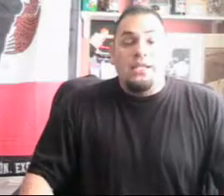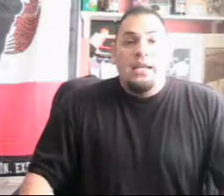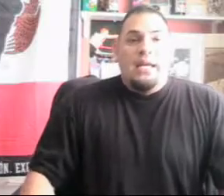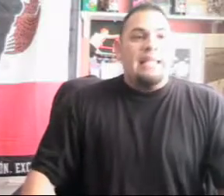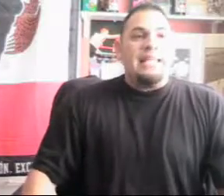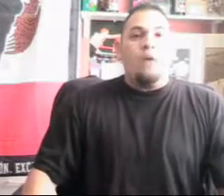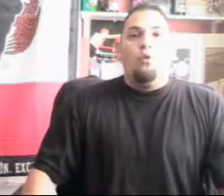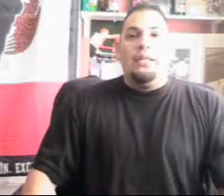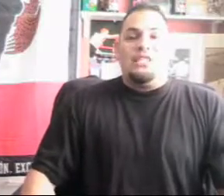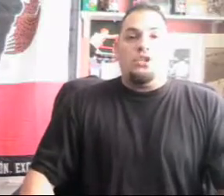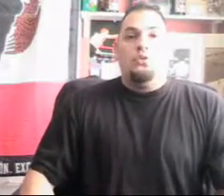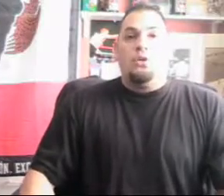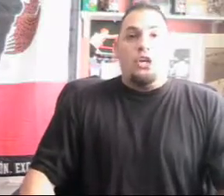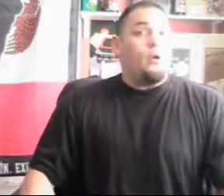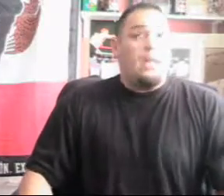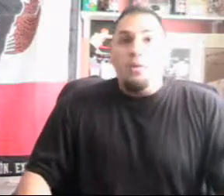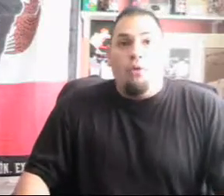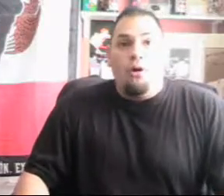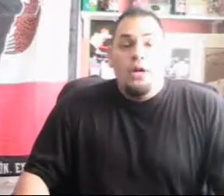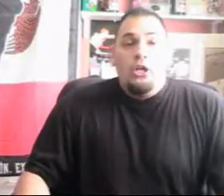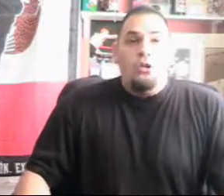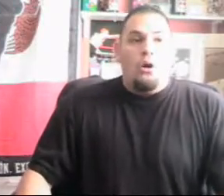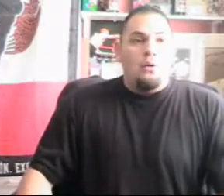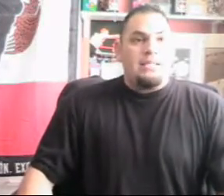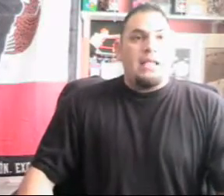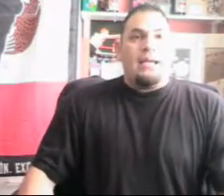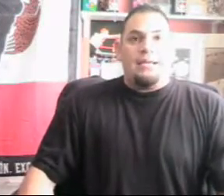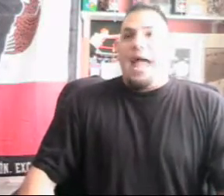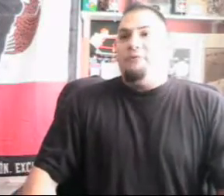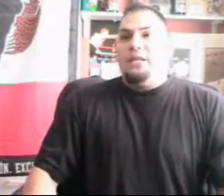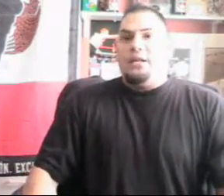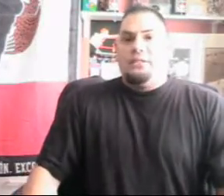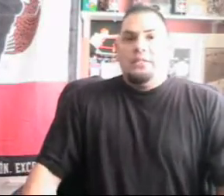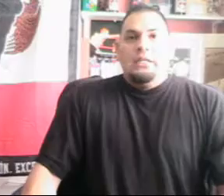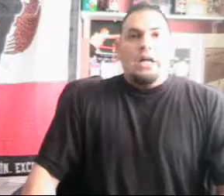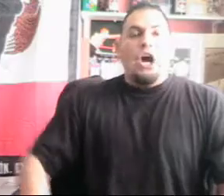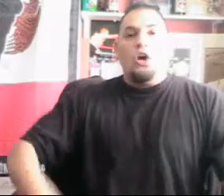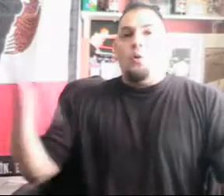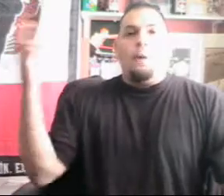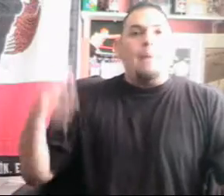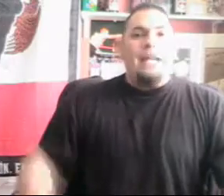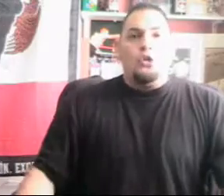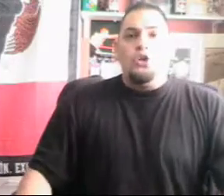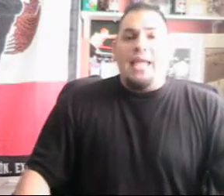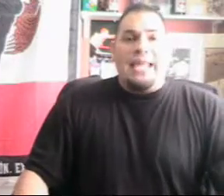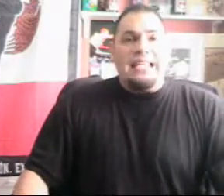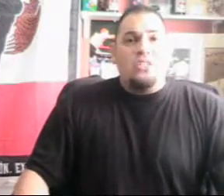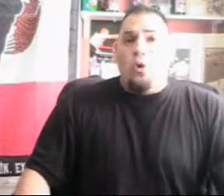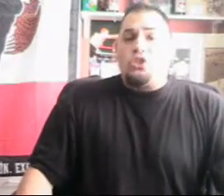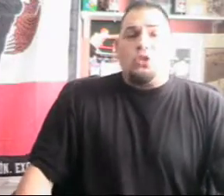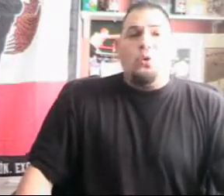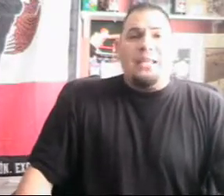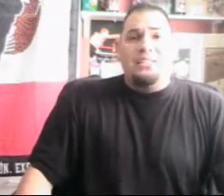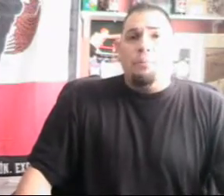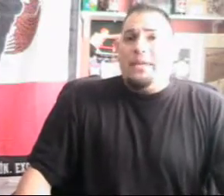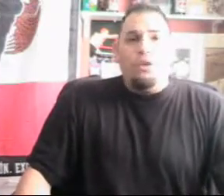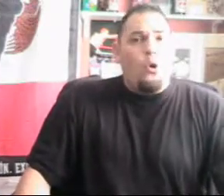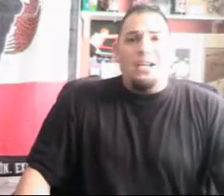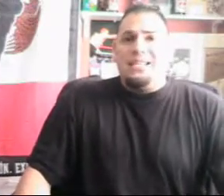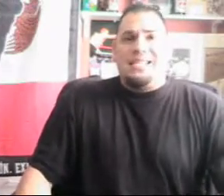is not willing to cure it anymore. You know, it's like having an uncle with a bad toothache and he's old school and doesn't believe in going to the